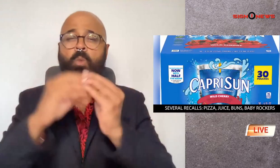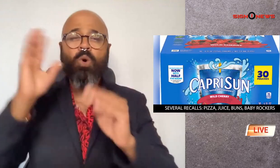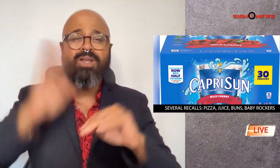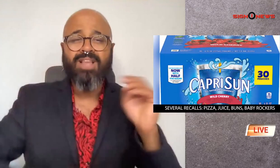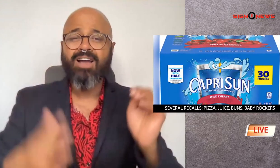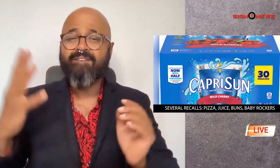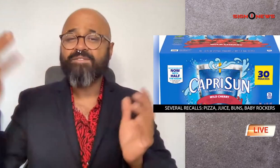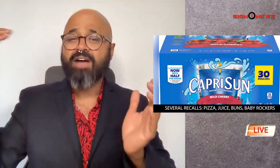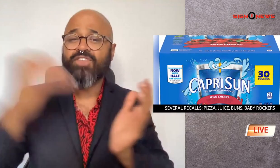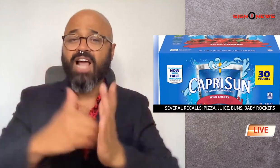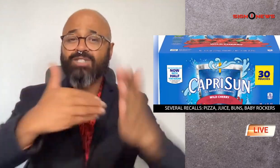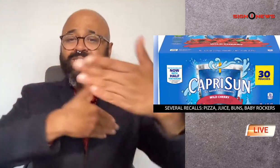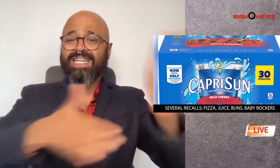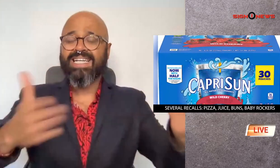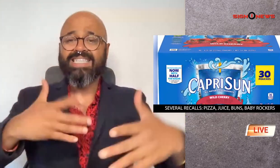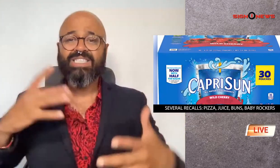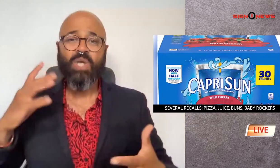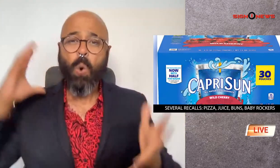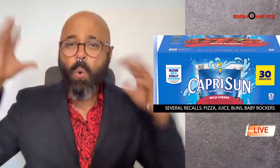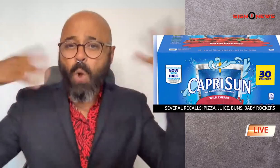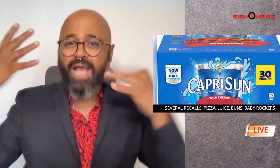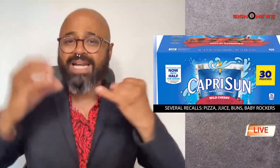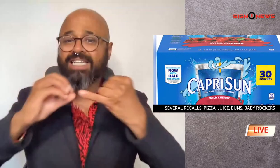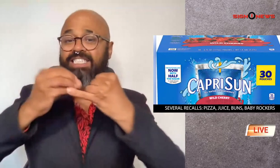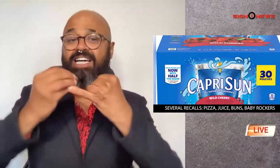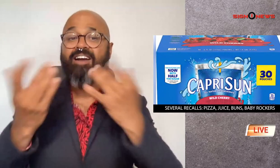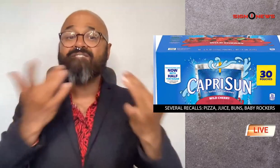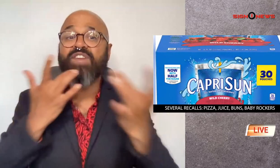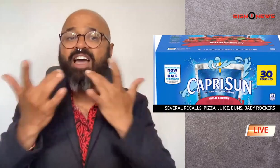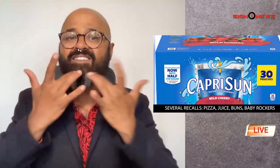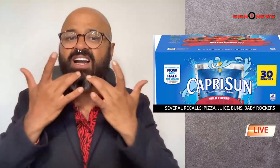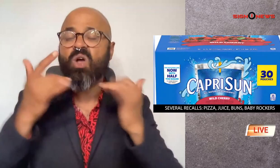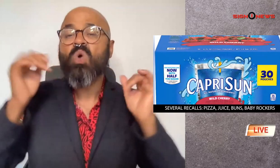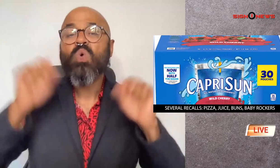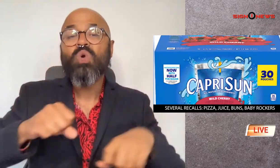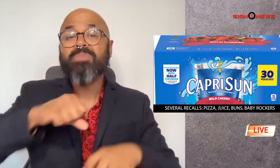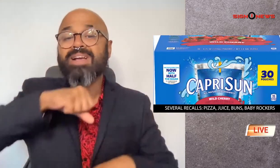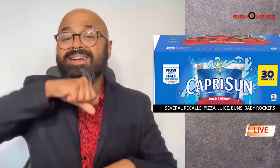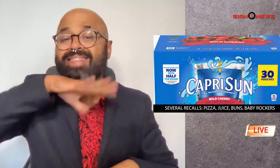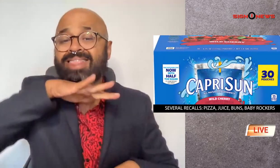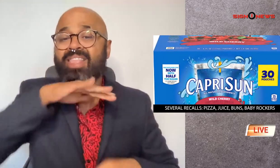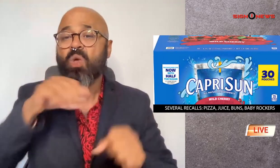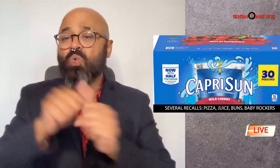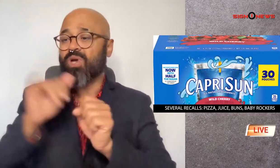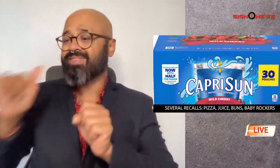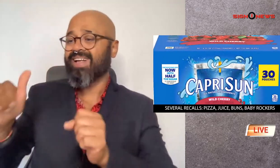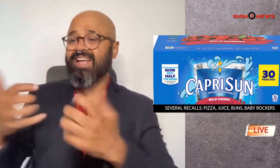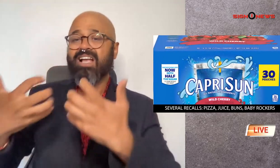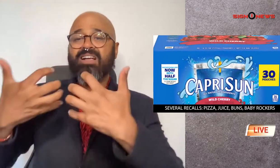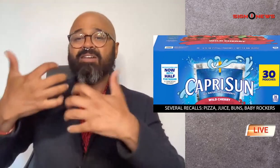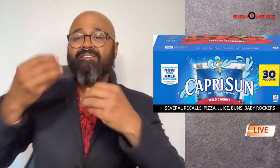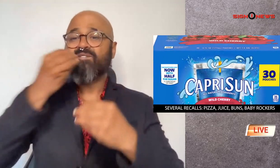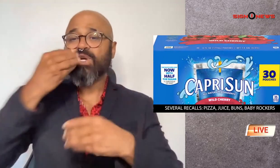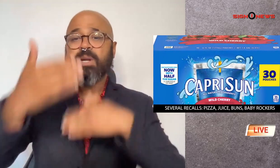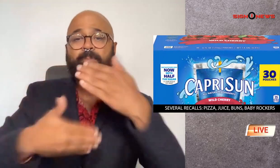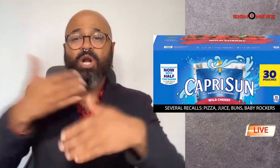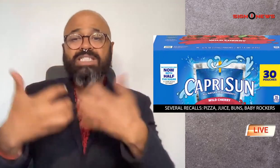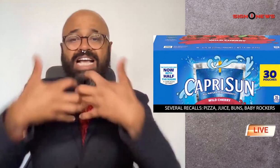Kraft Heinz says more than 5,000 cases of wild cherry flavor could have been contaminated